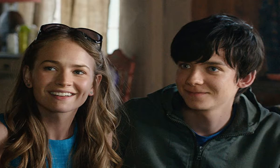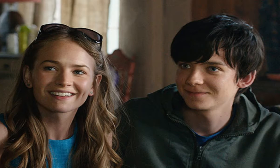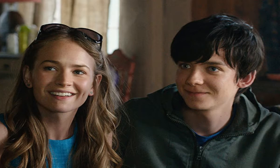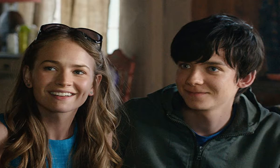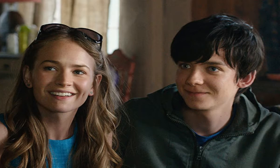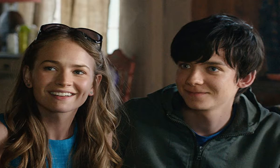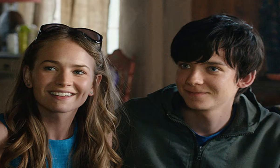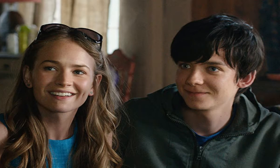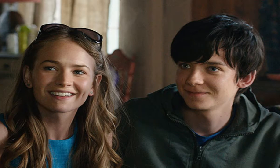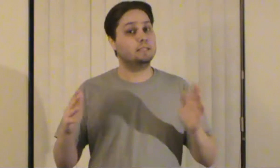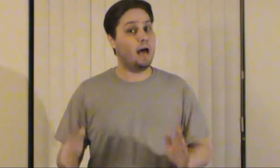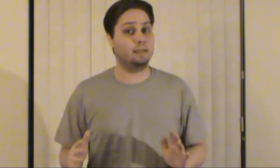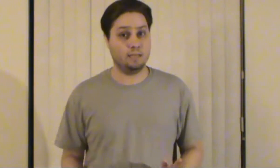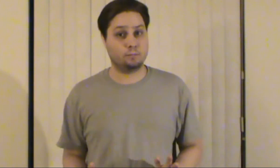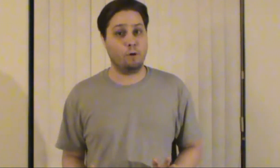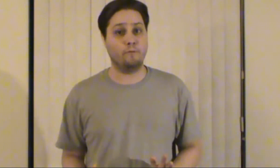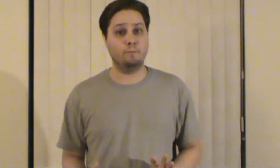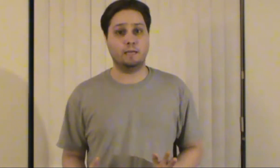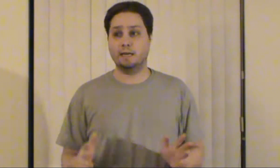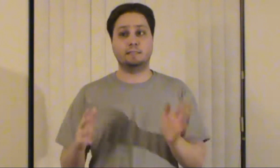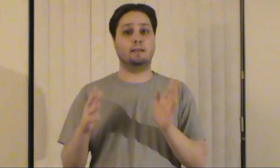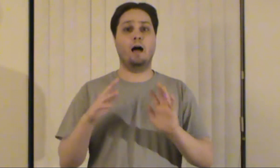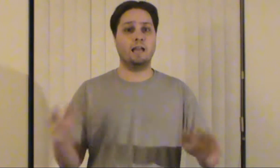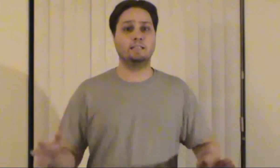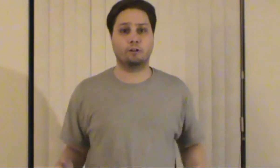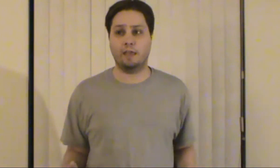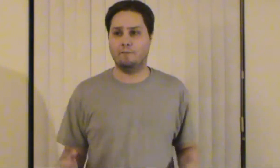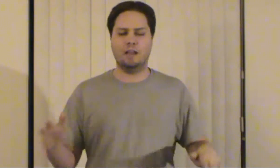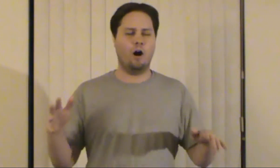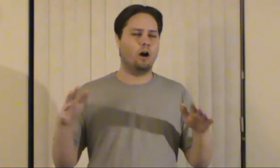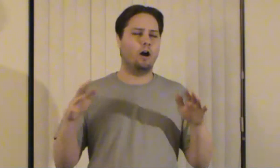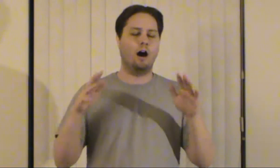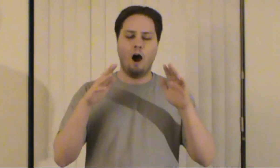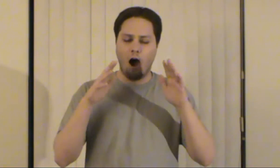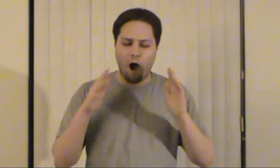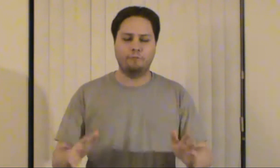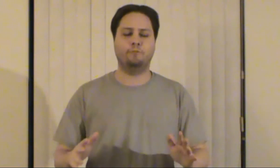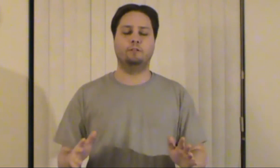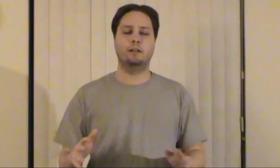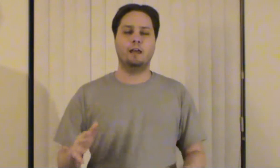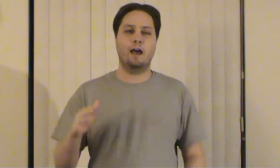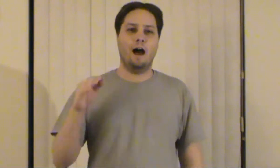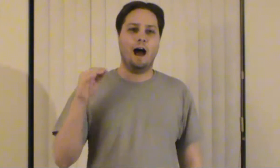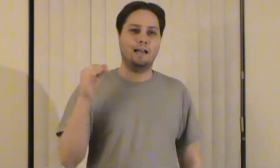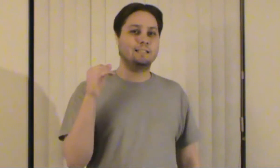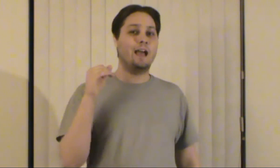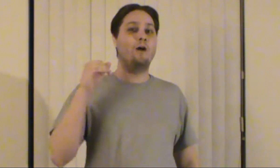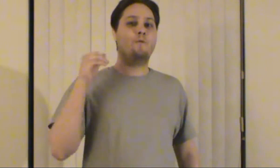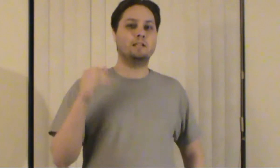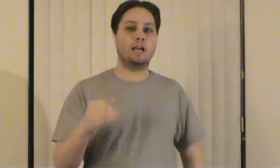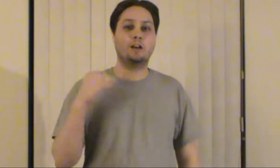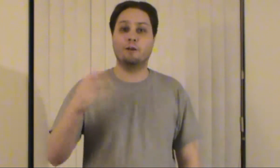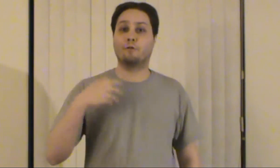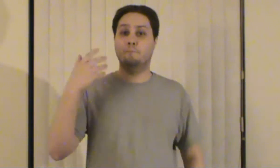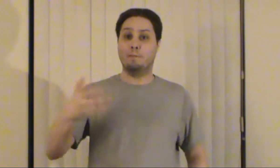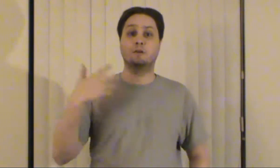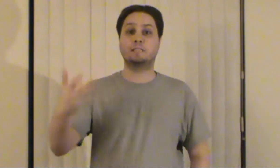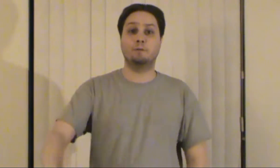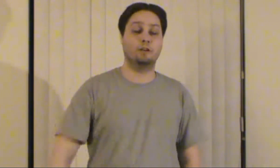together, just not this movie, because the lines they're given are awful. Honestly, I wish I could have remembered some of